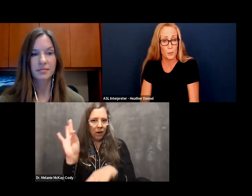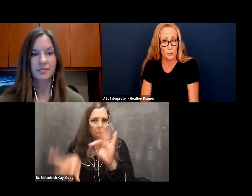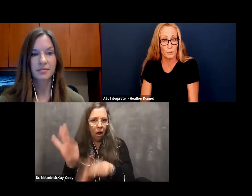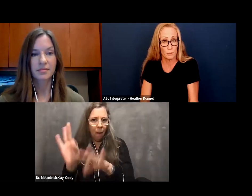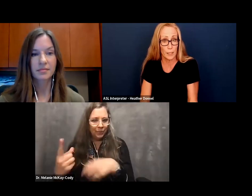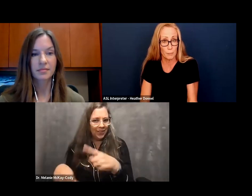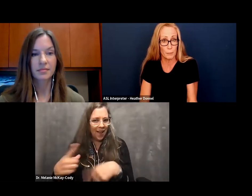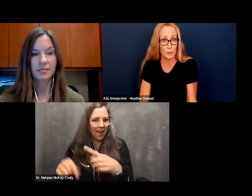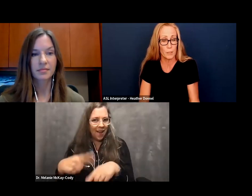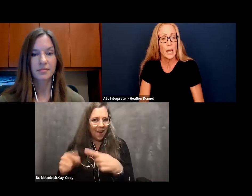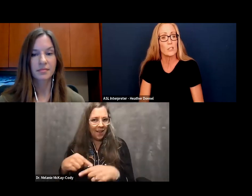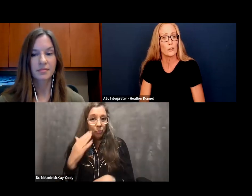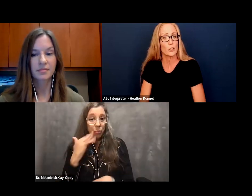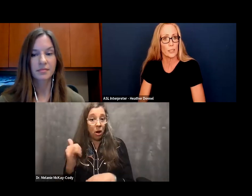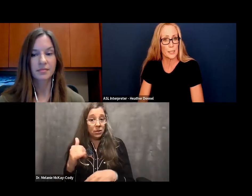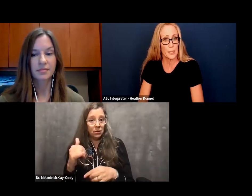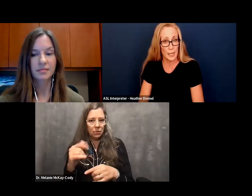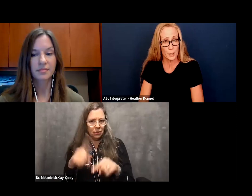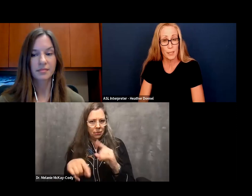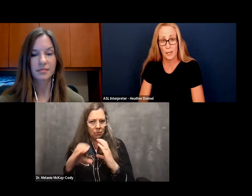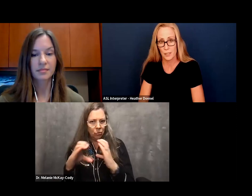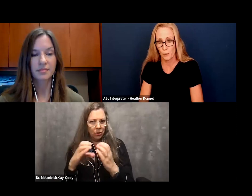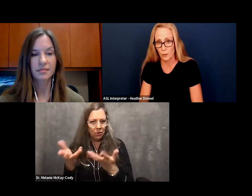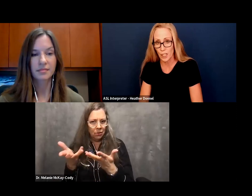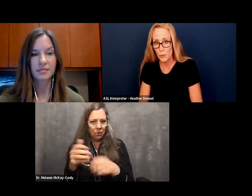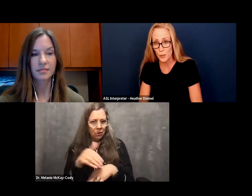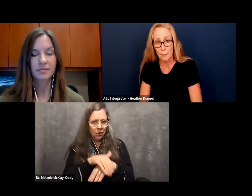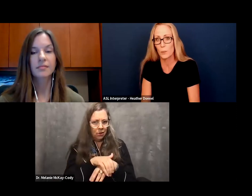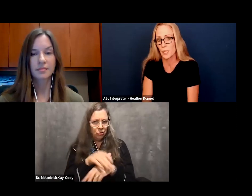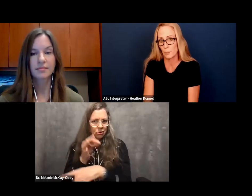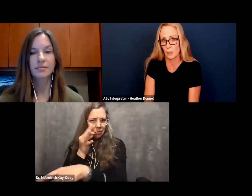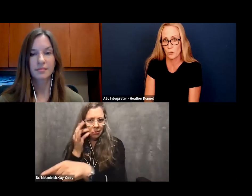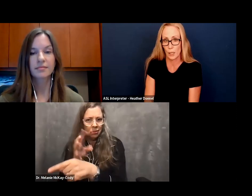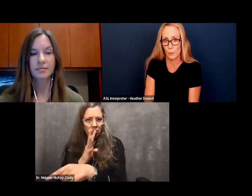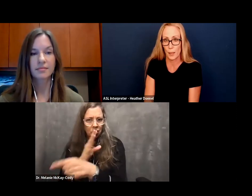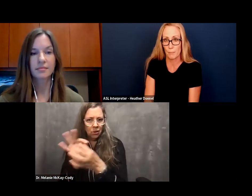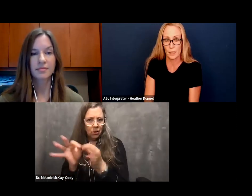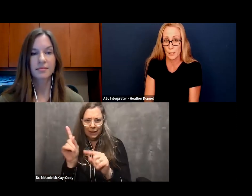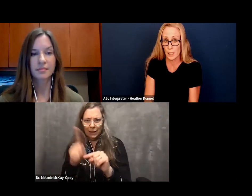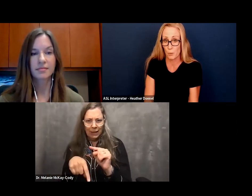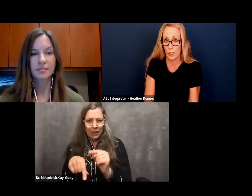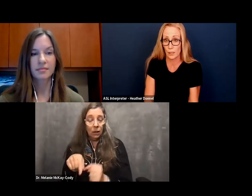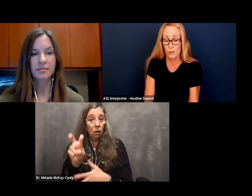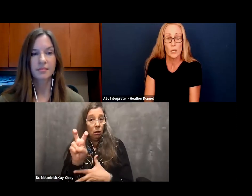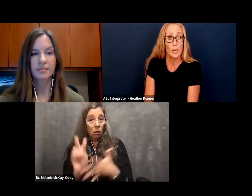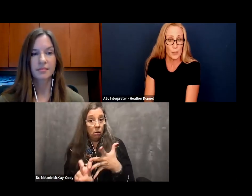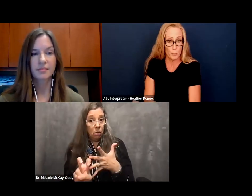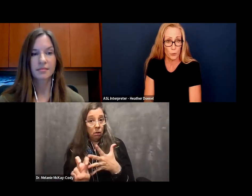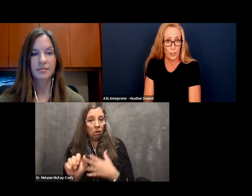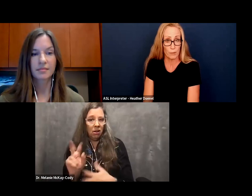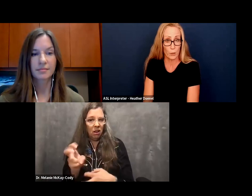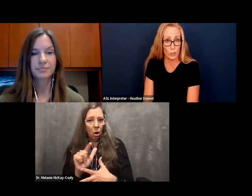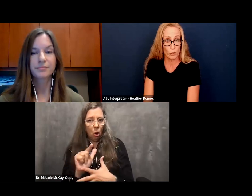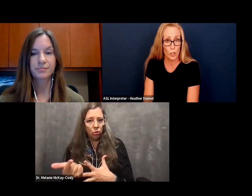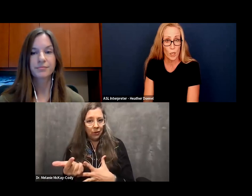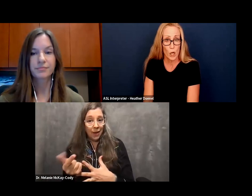across multiple native people and started learning signs because of the communication with them. He wasn't able to communicate with them because he spoke English and they